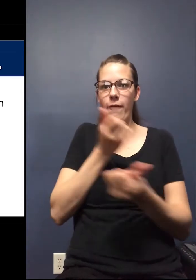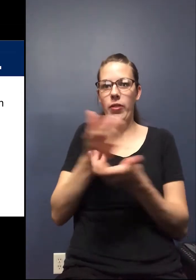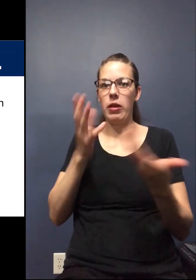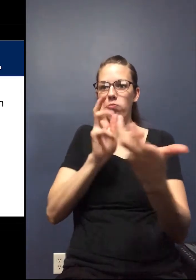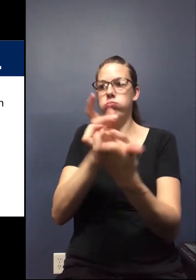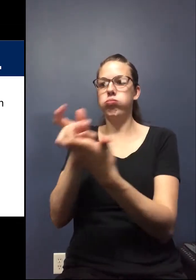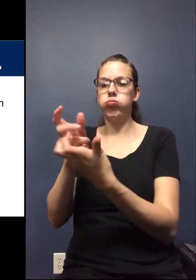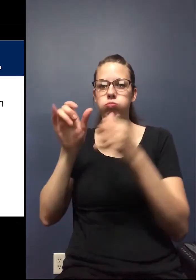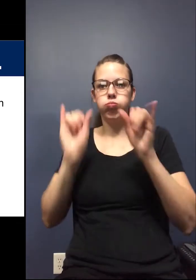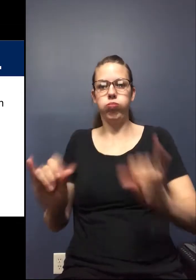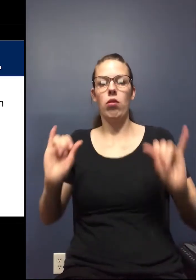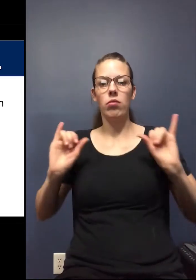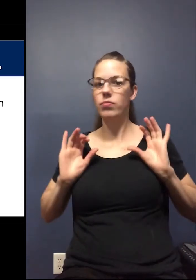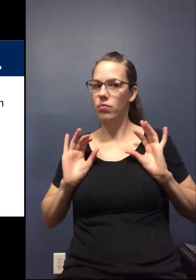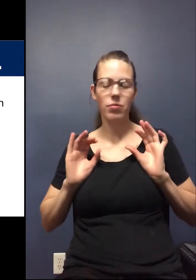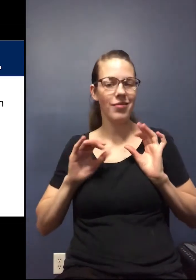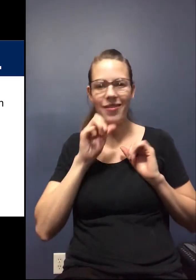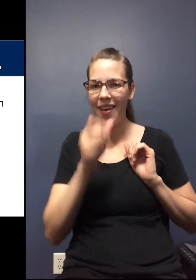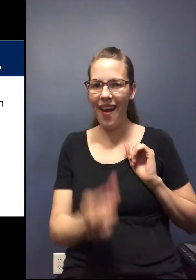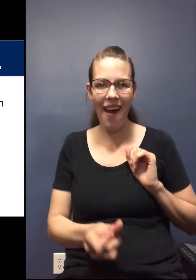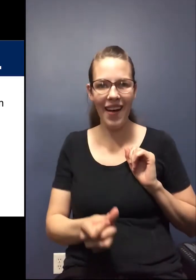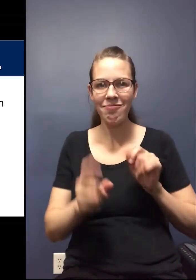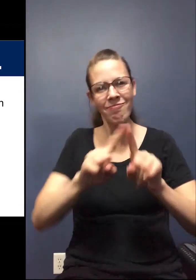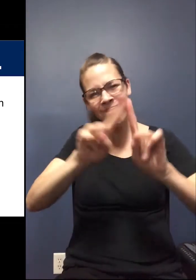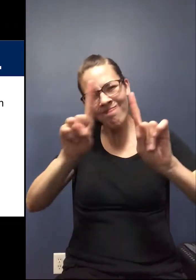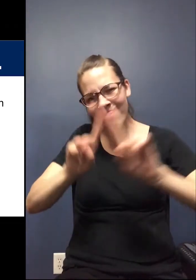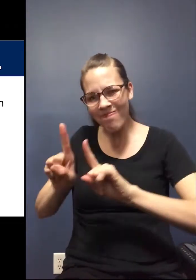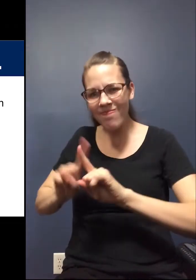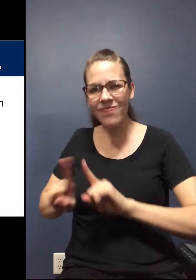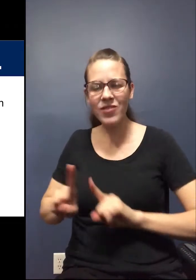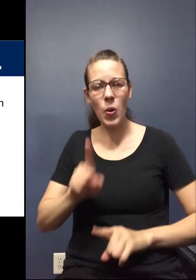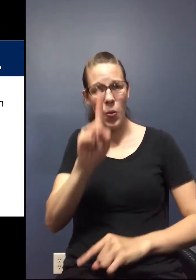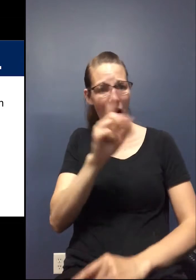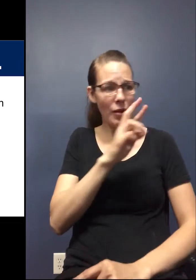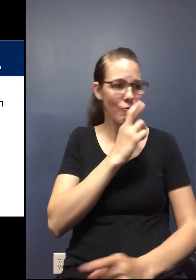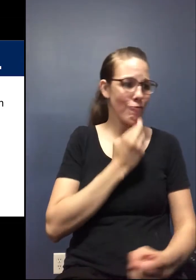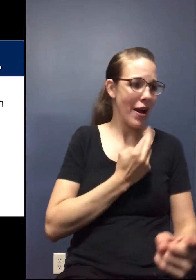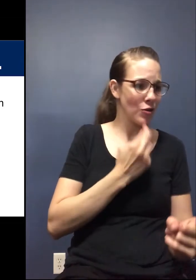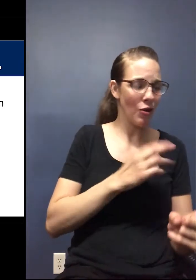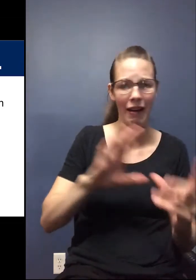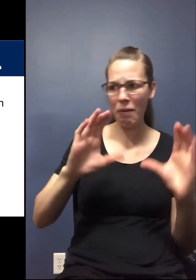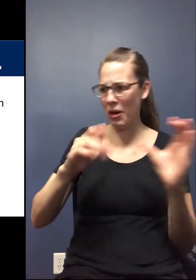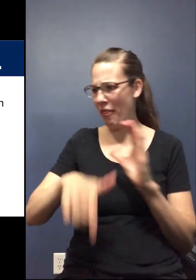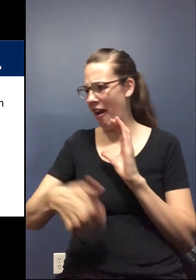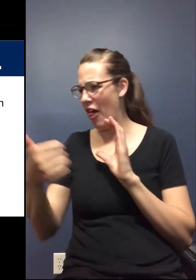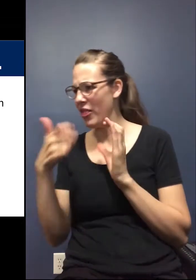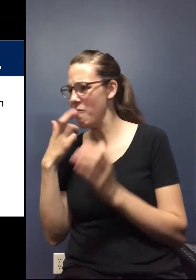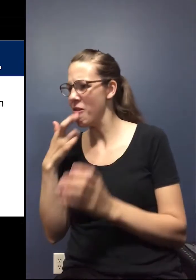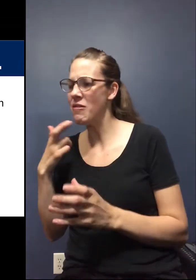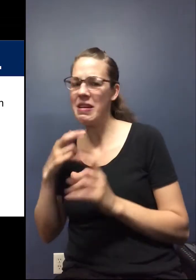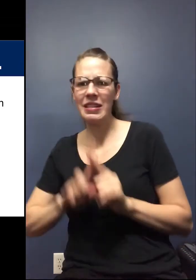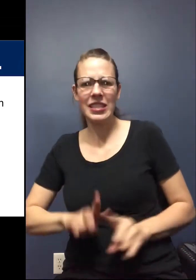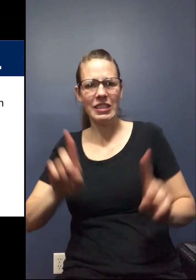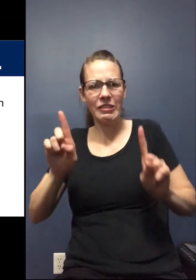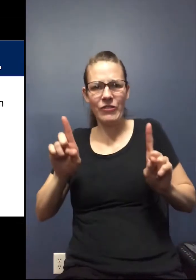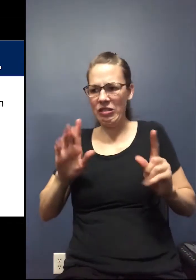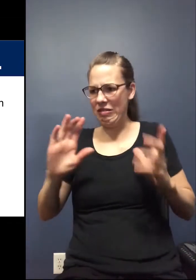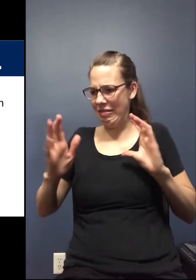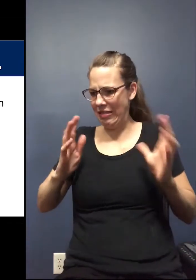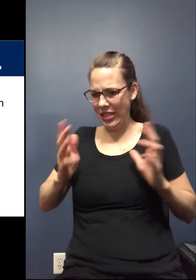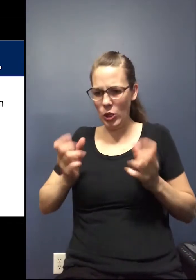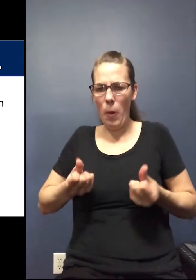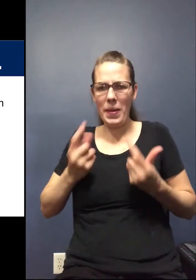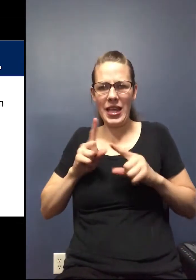fits all answer to maybe even one restaurant compared to the next. There's so many different variables.